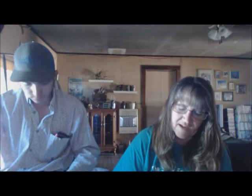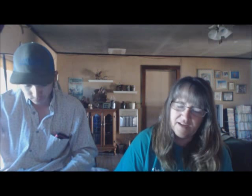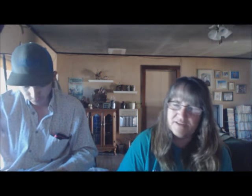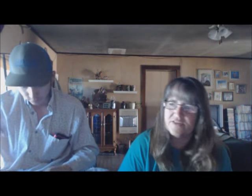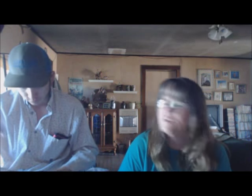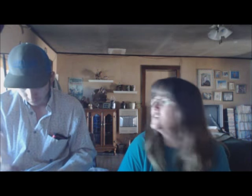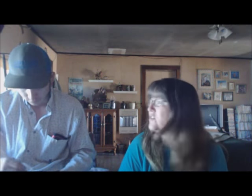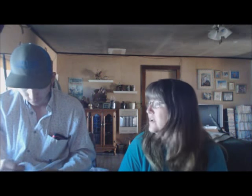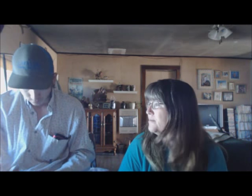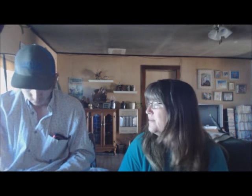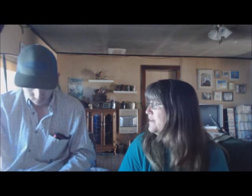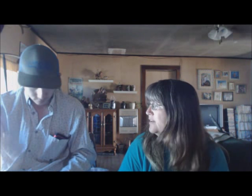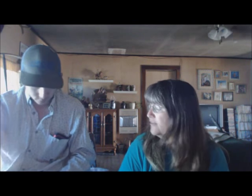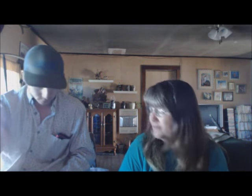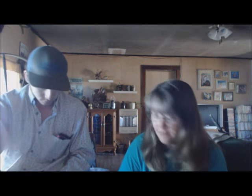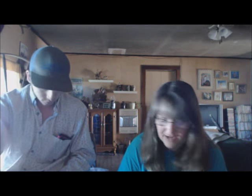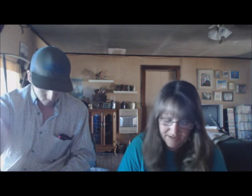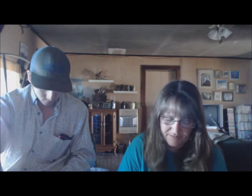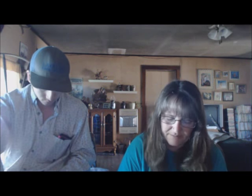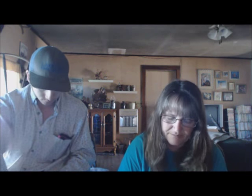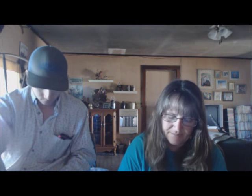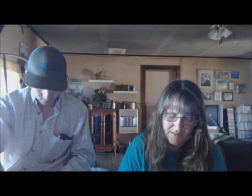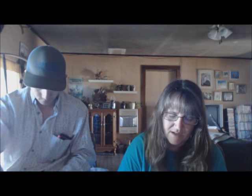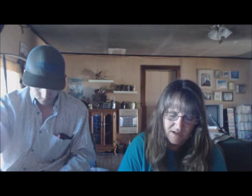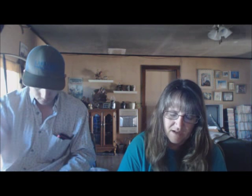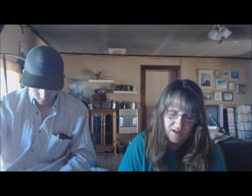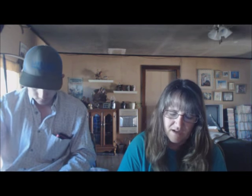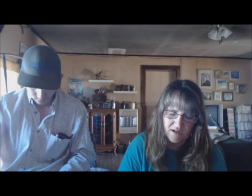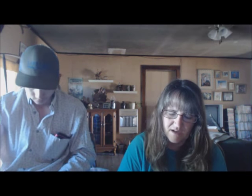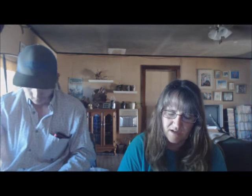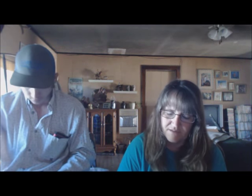It is starting to dry up around here, right? Um.